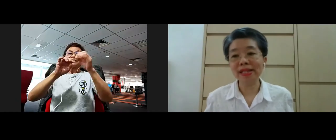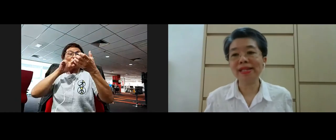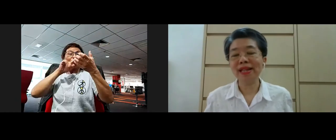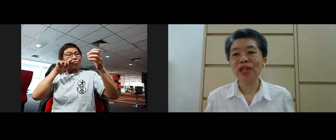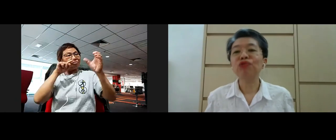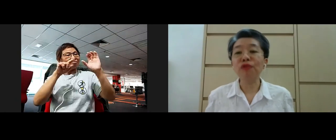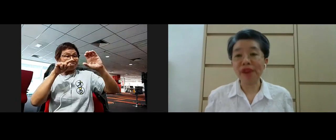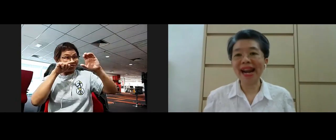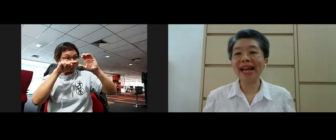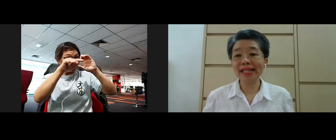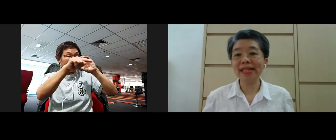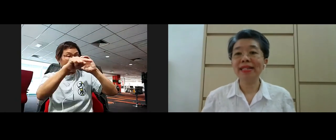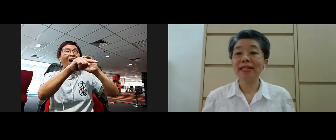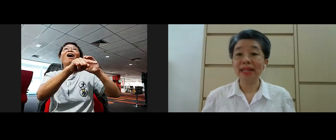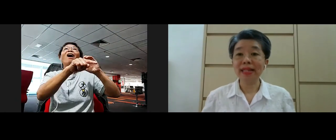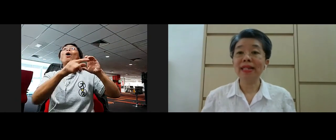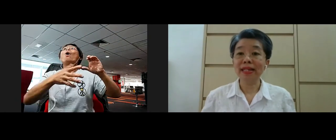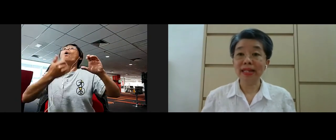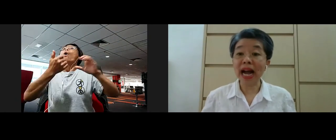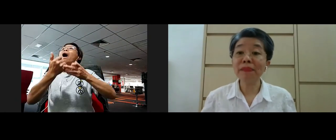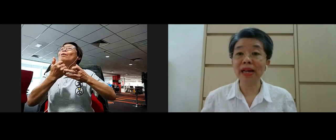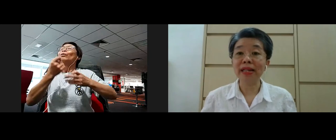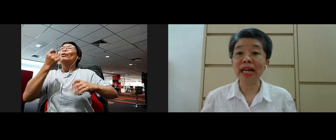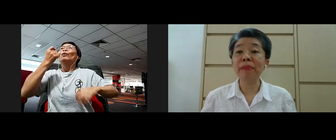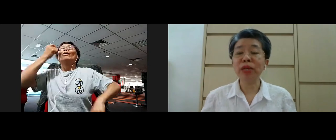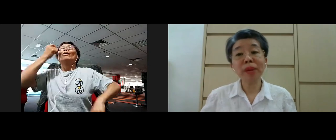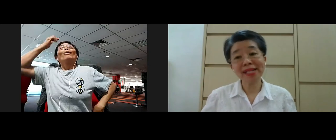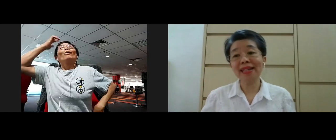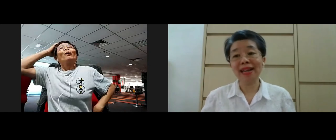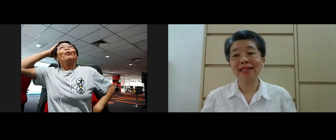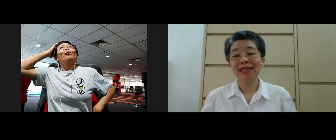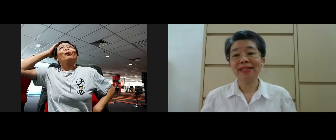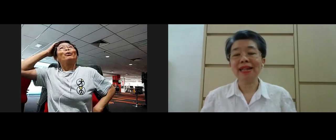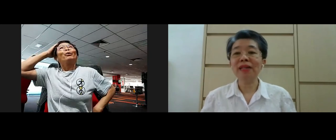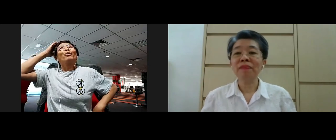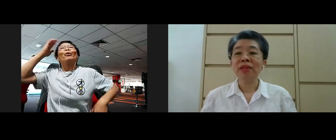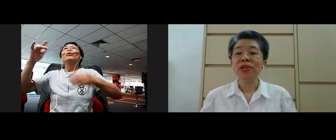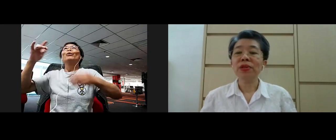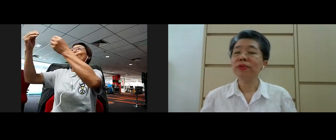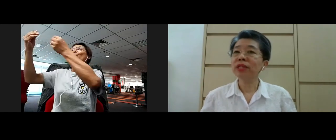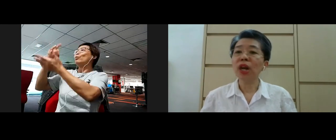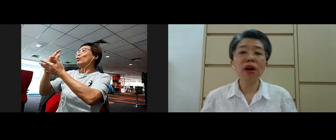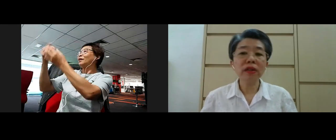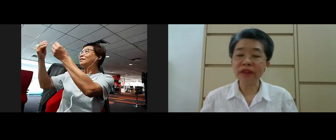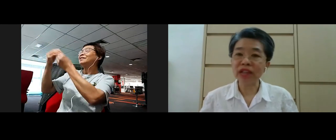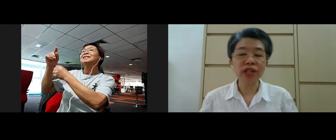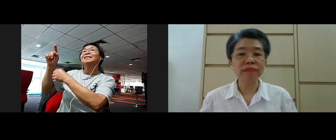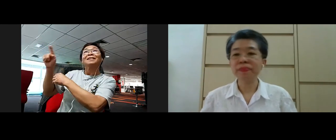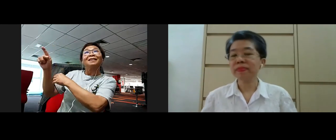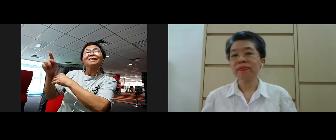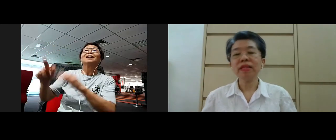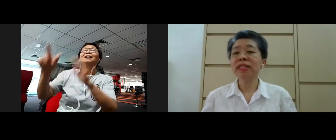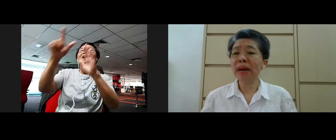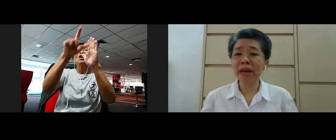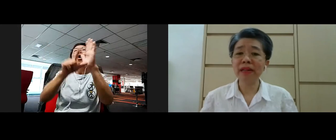help us to realize dharma dharma nupasana yeah so the law of nature